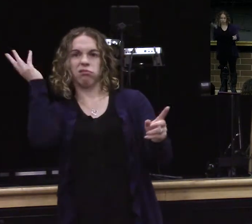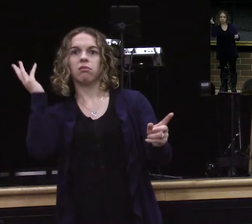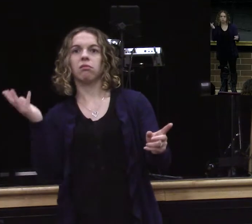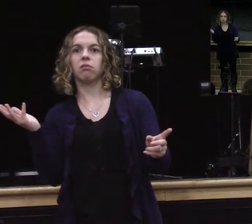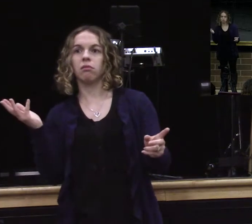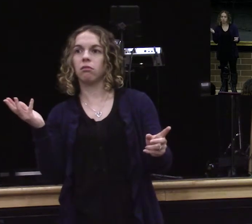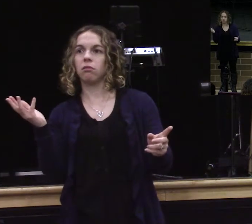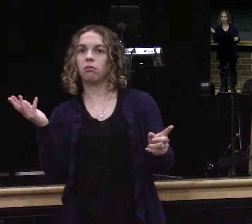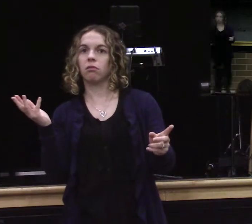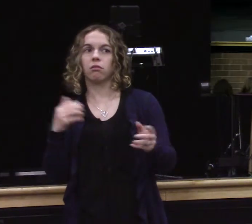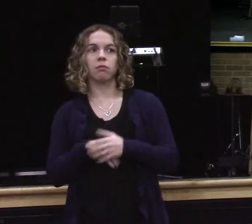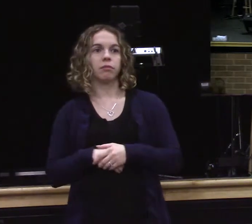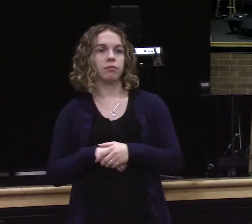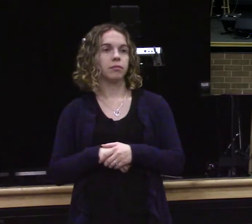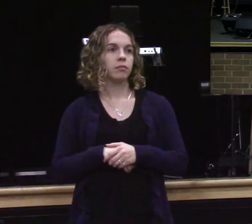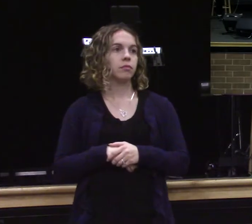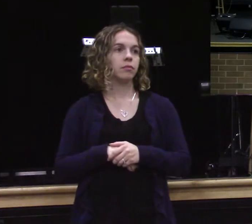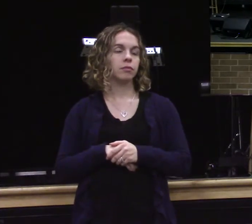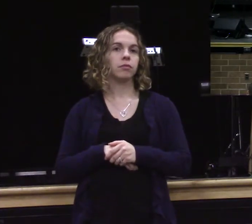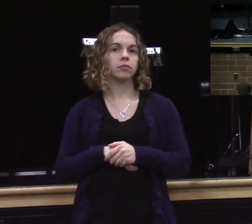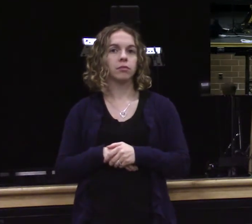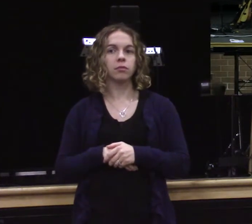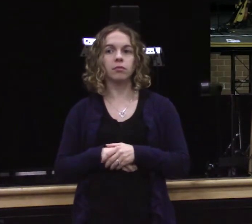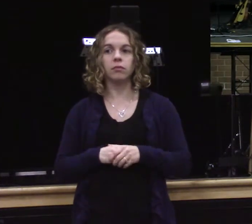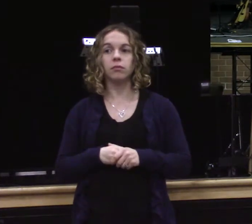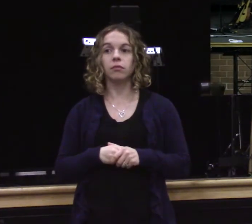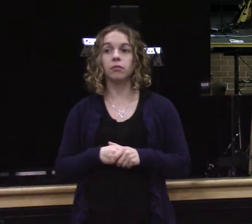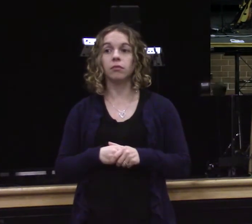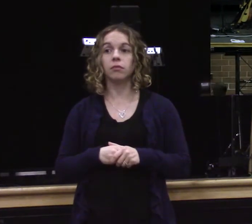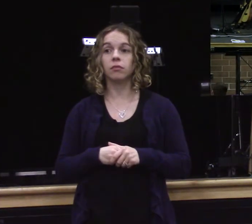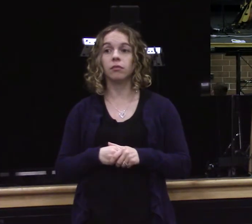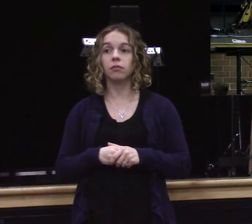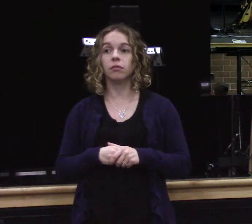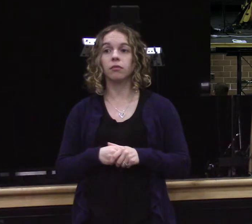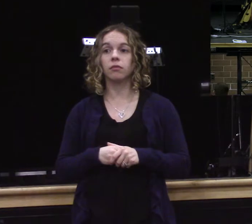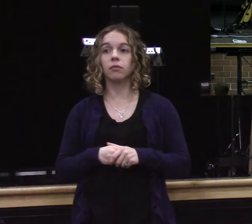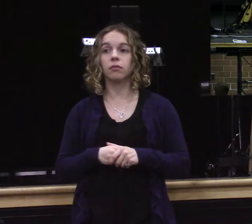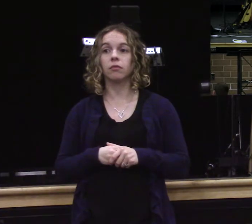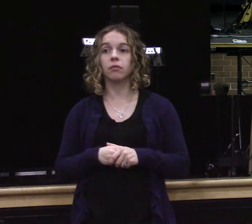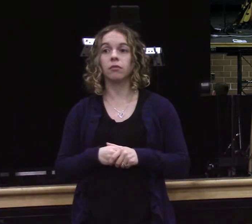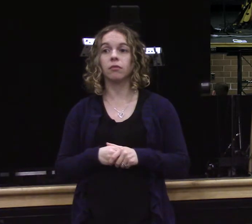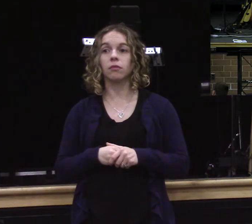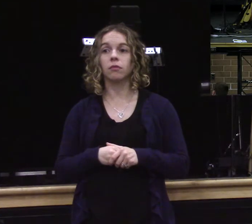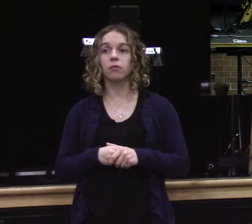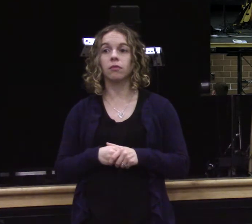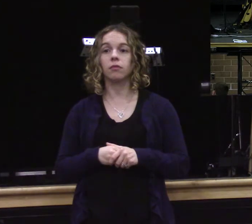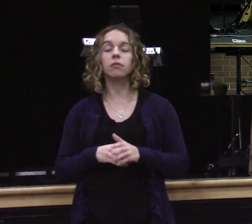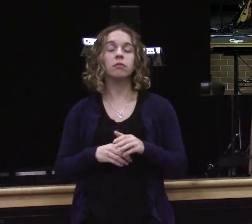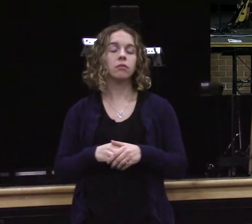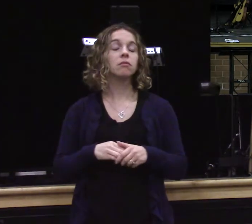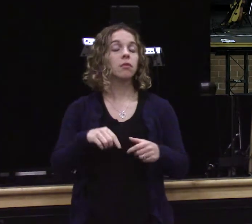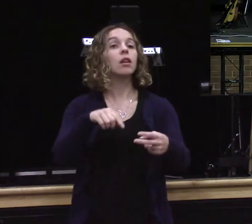What? That's exactly right. But how many people do we treat. Like they're just nothing more. Than a needy.